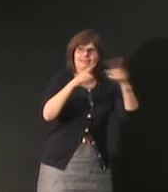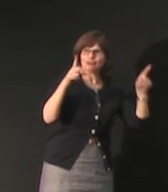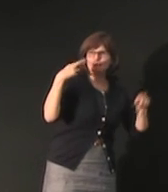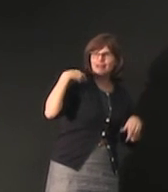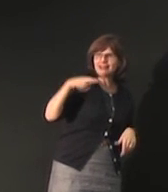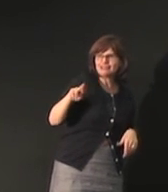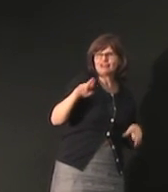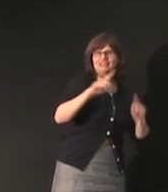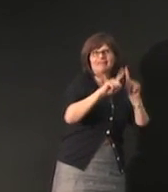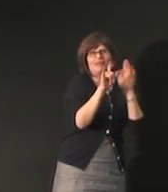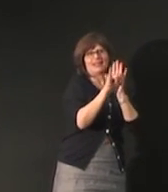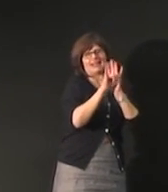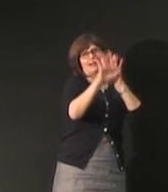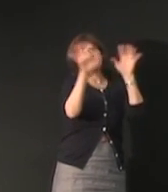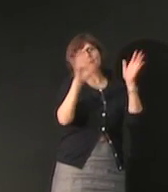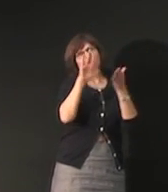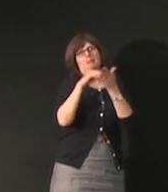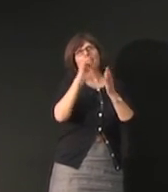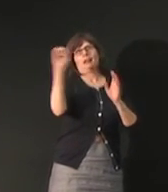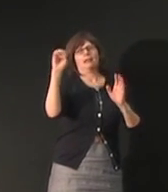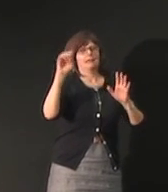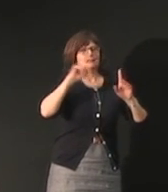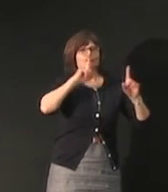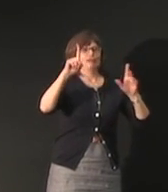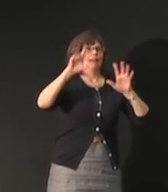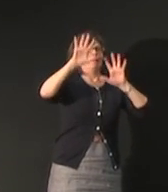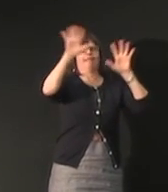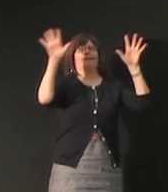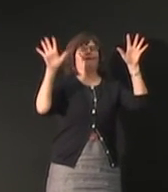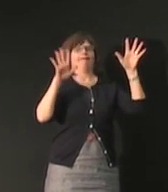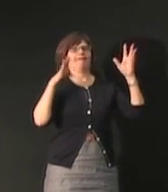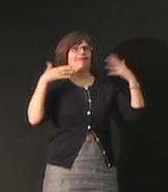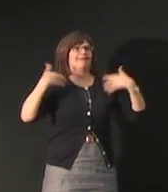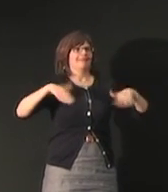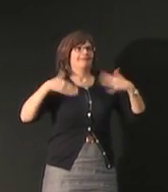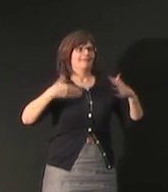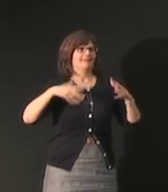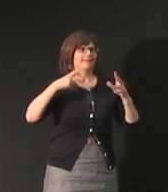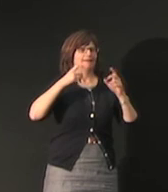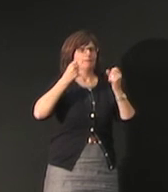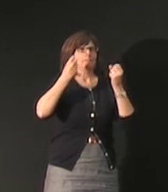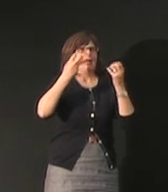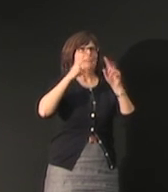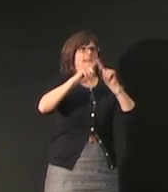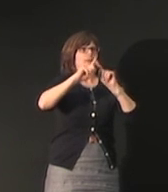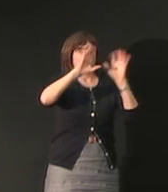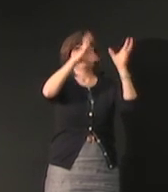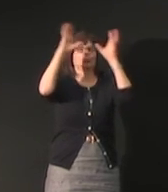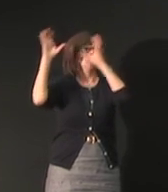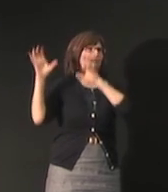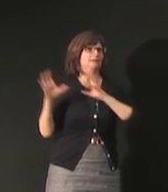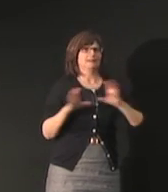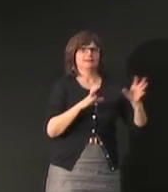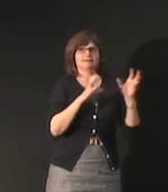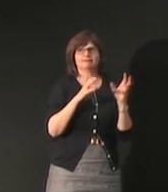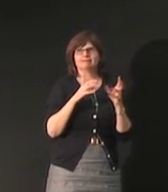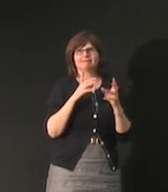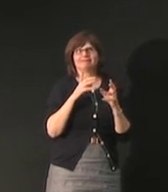Muslim so depending on and as we know in the Middle East it's very complicated and very very